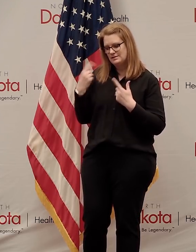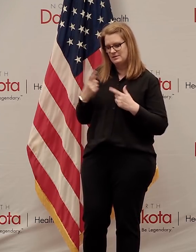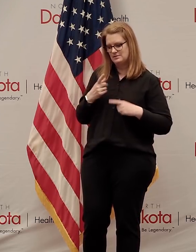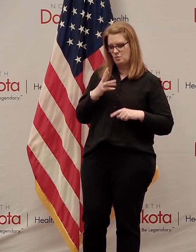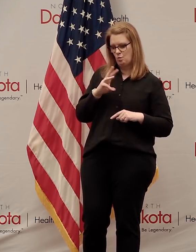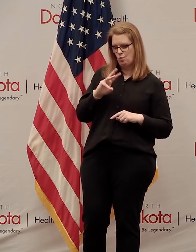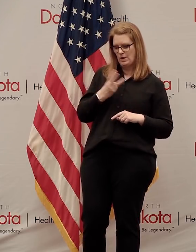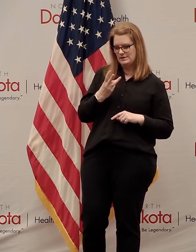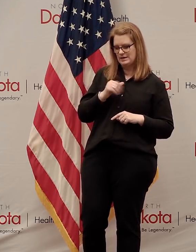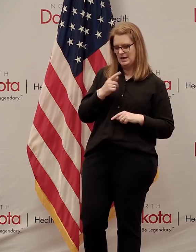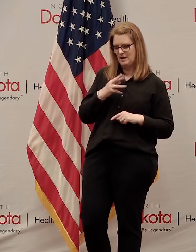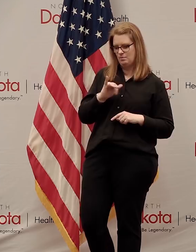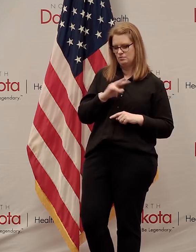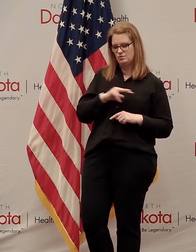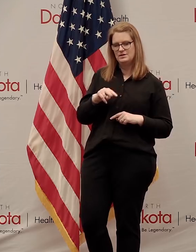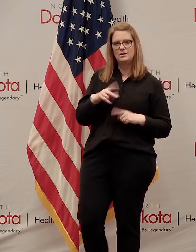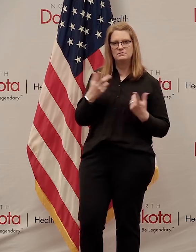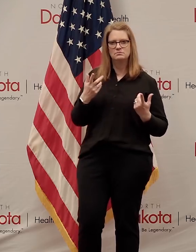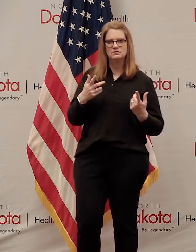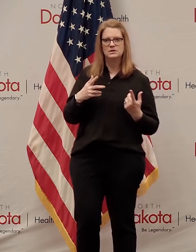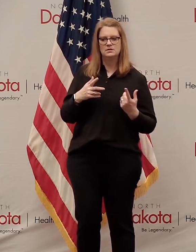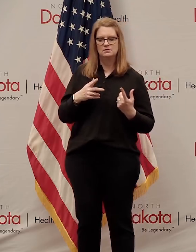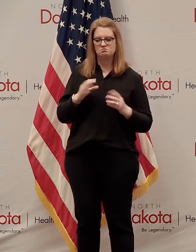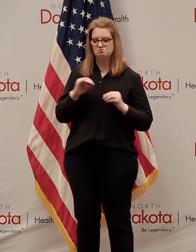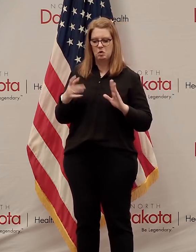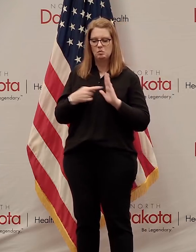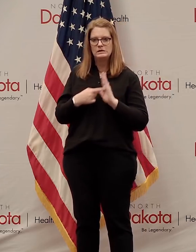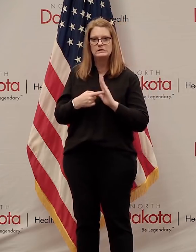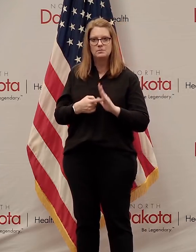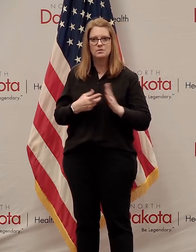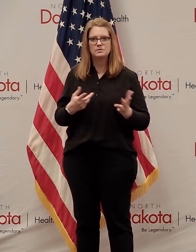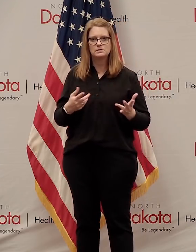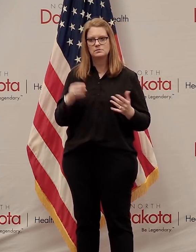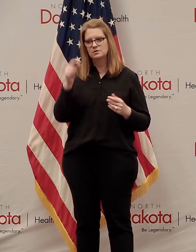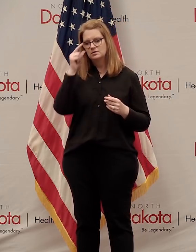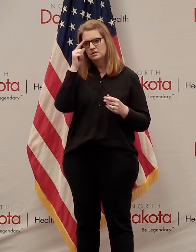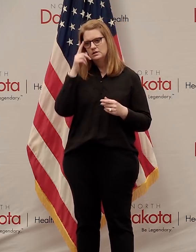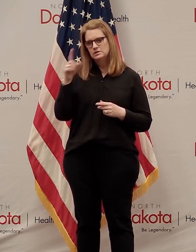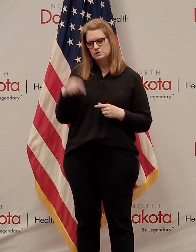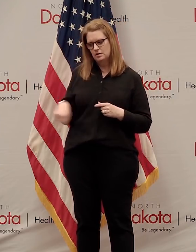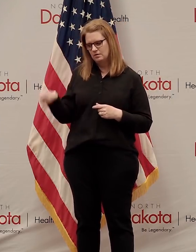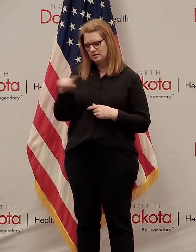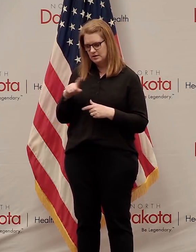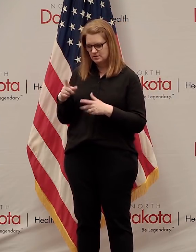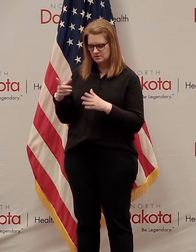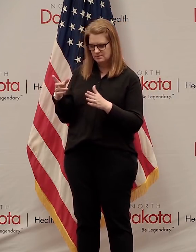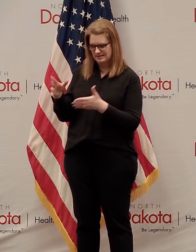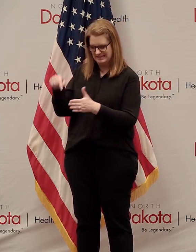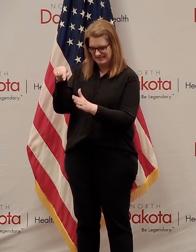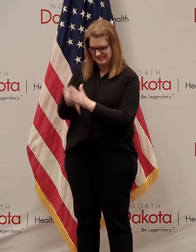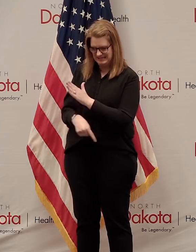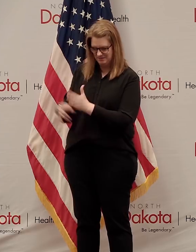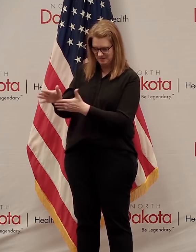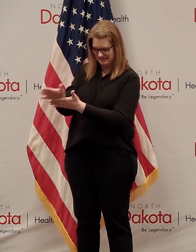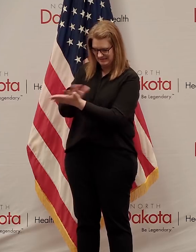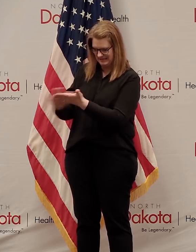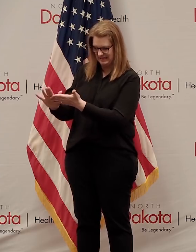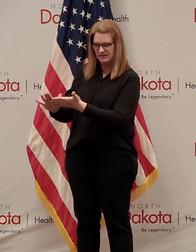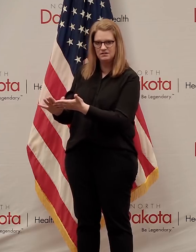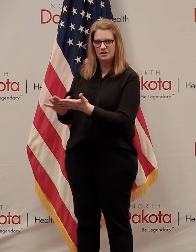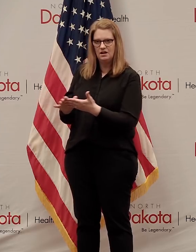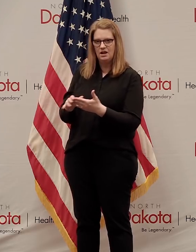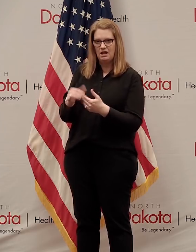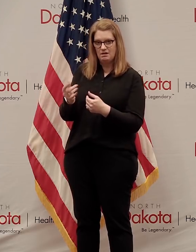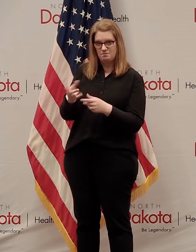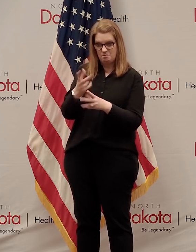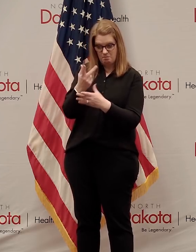22nd, and was not showing symptoms while in the facility. It's been clarified that the deep clean addressed both employee work areas